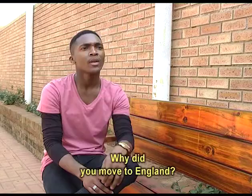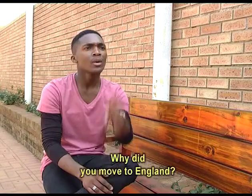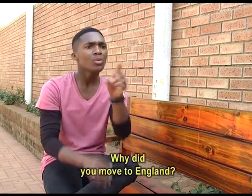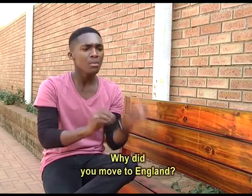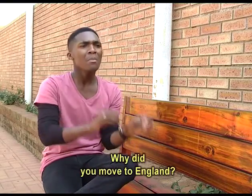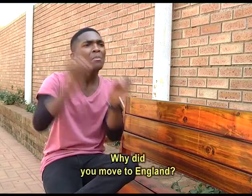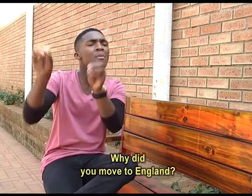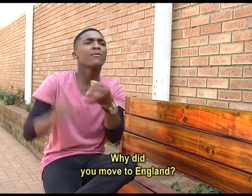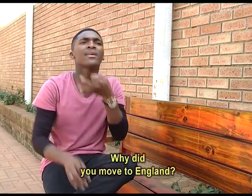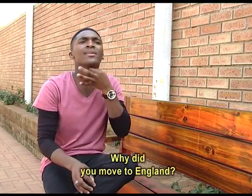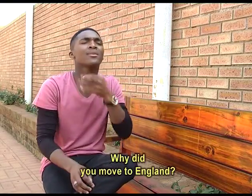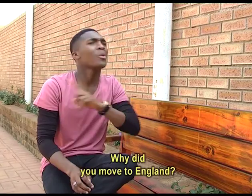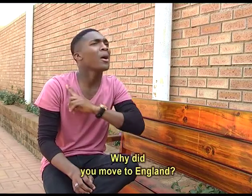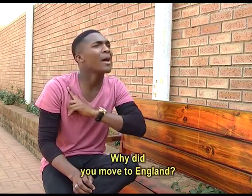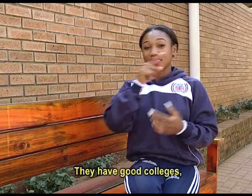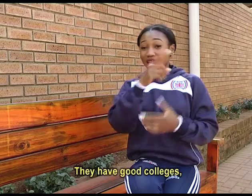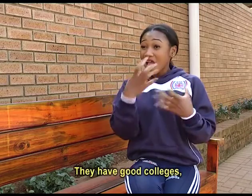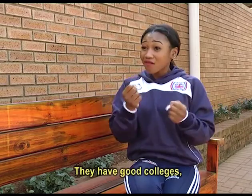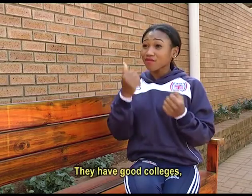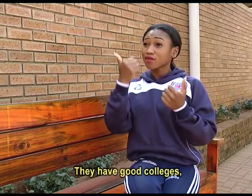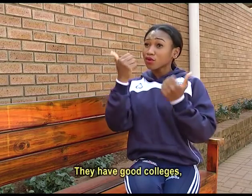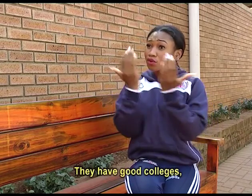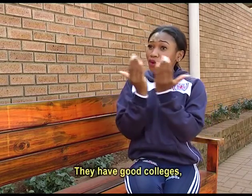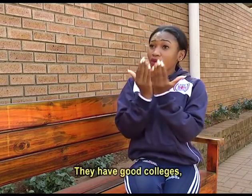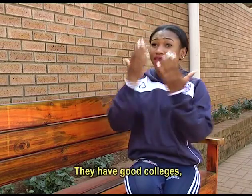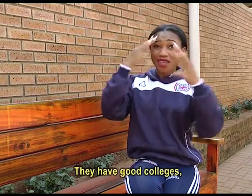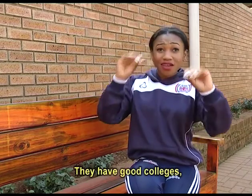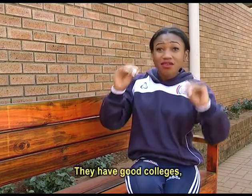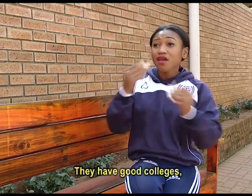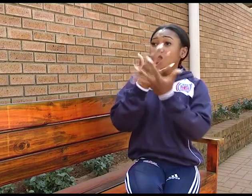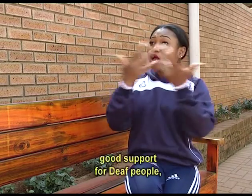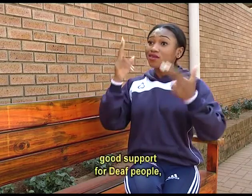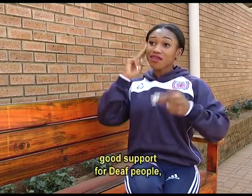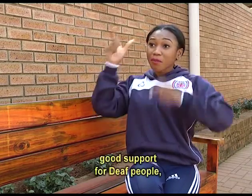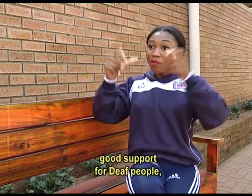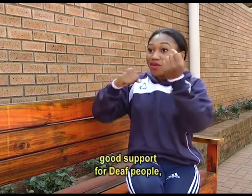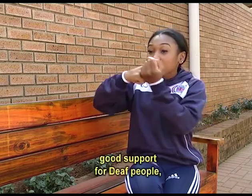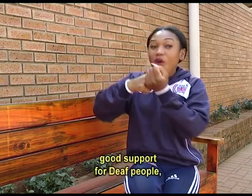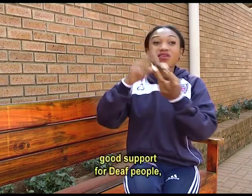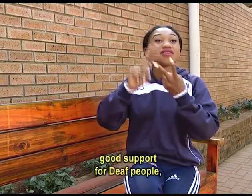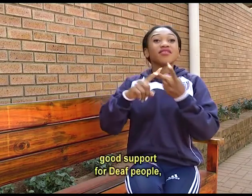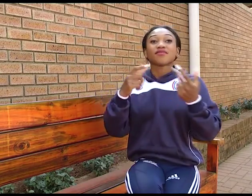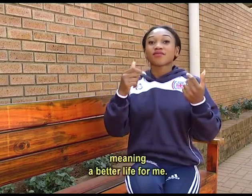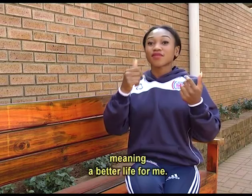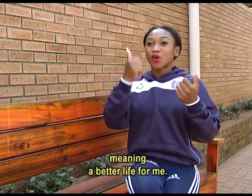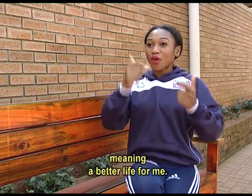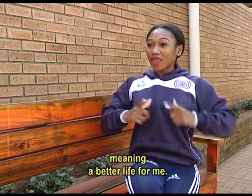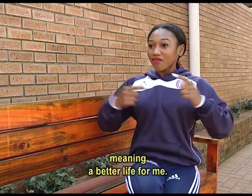Why did you move to England? They have good colleges, good support for deaf people meaning a better life for me.